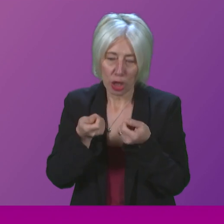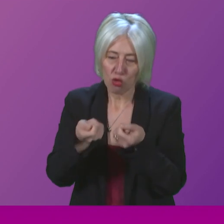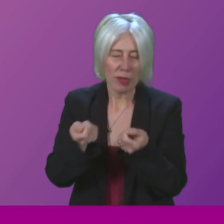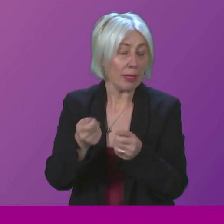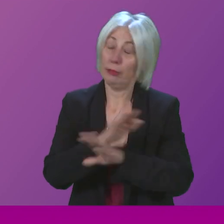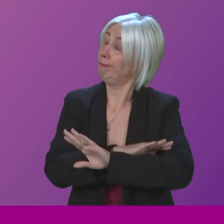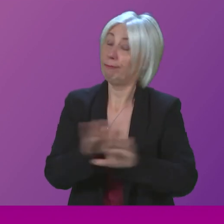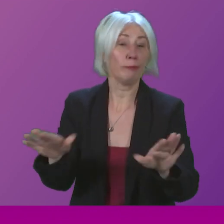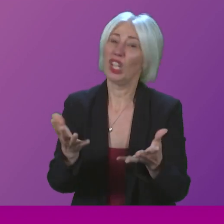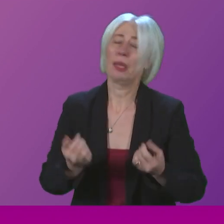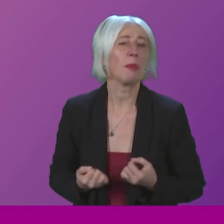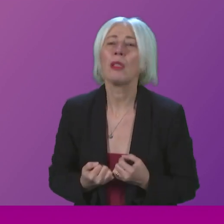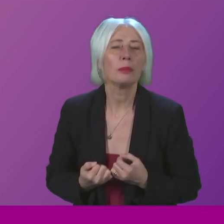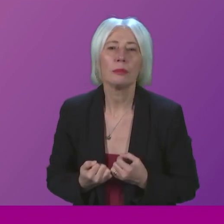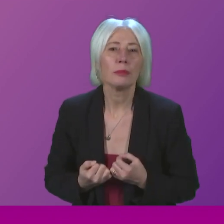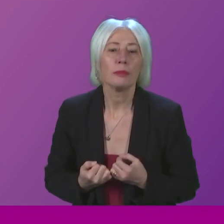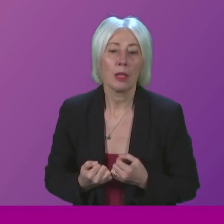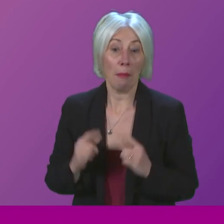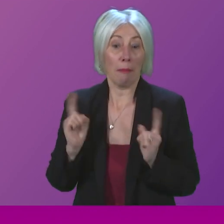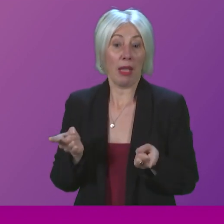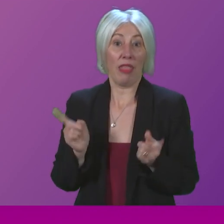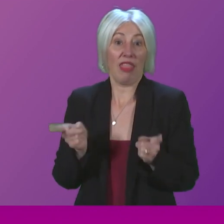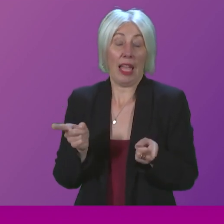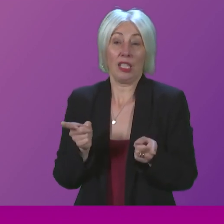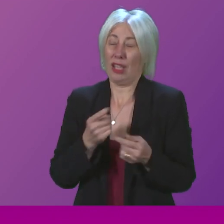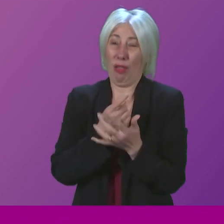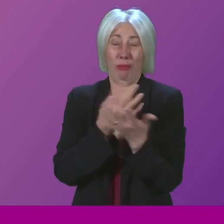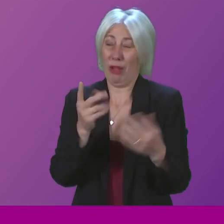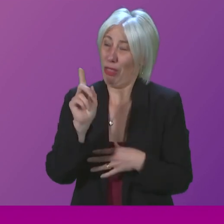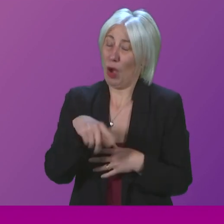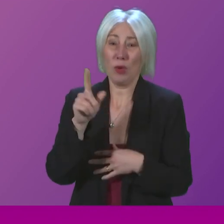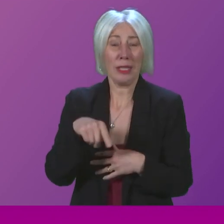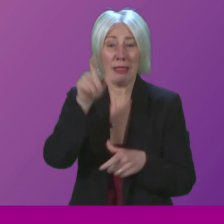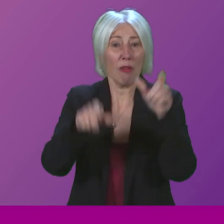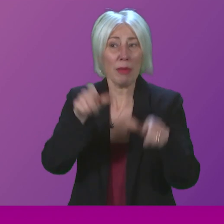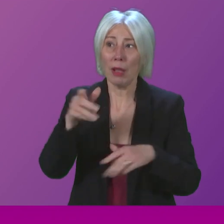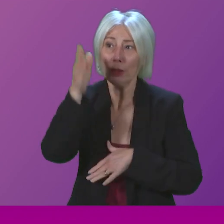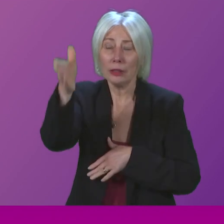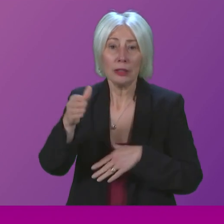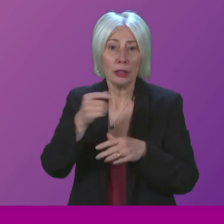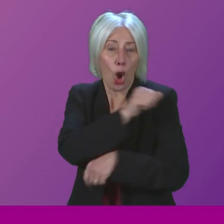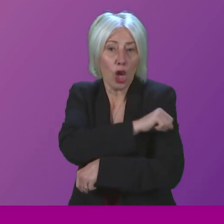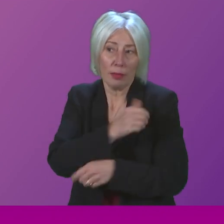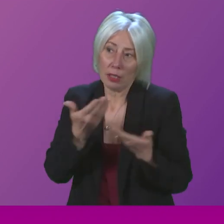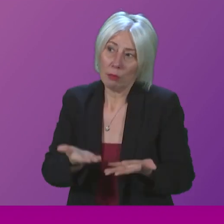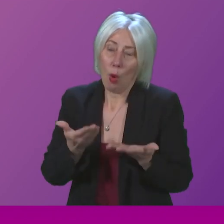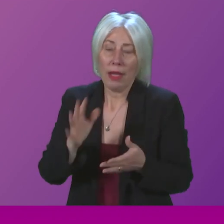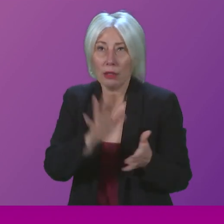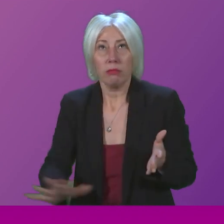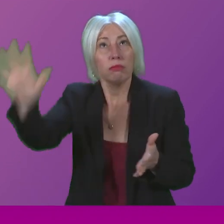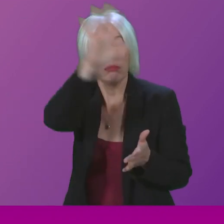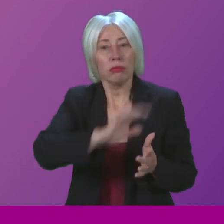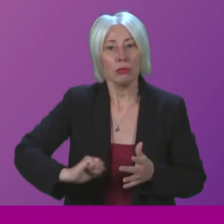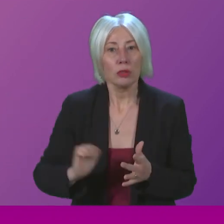unacceptable. Yet, that is what is faced by thousands of Scots at hospitals right across the country.